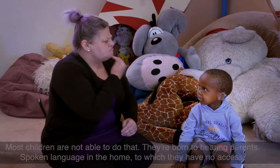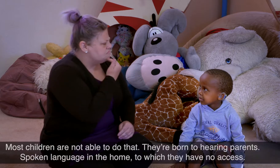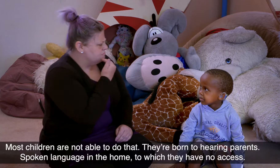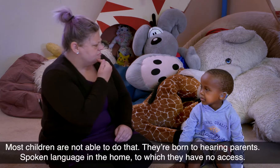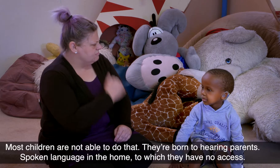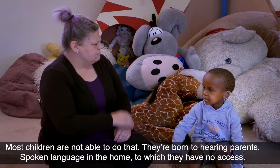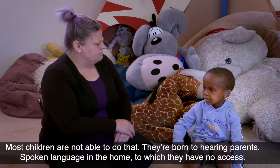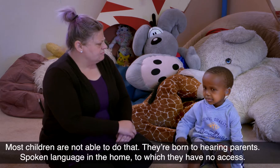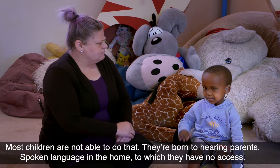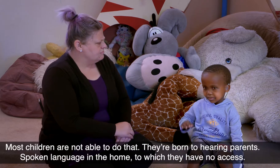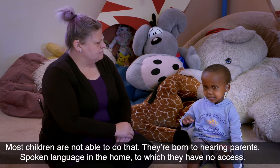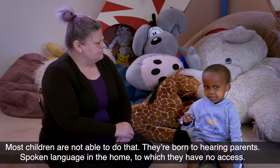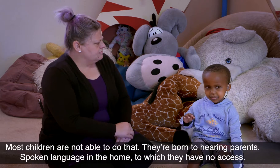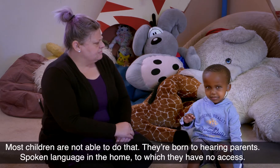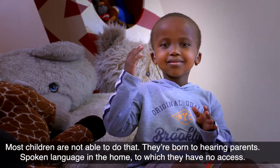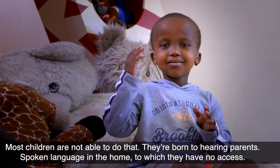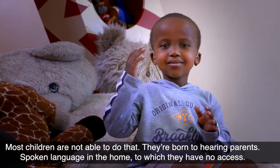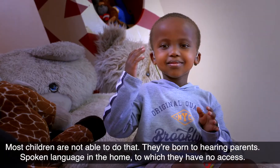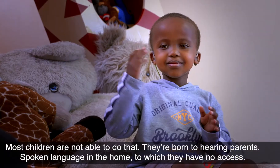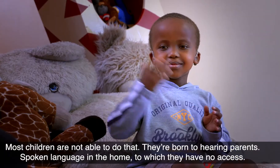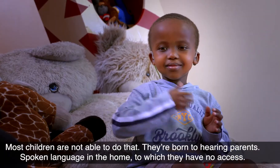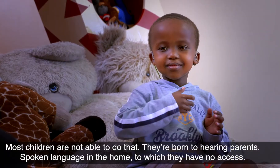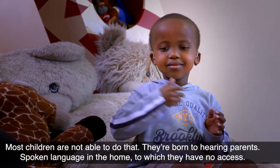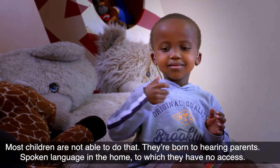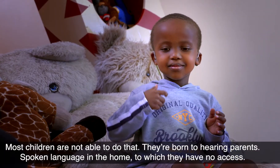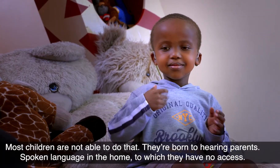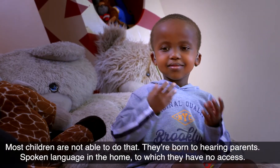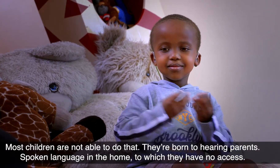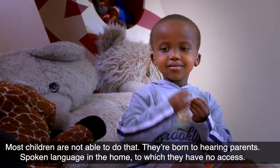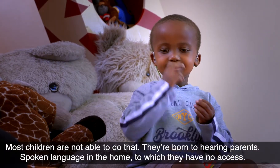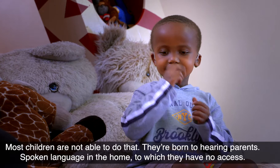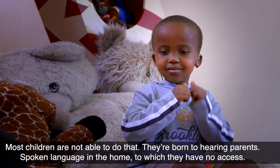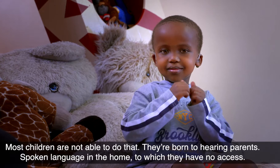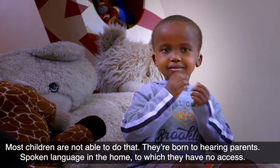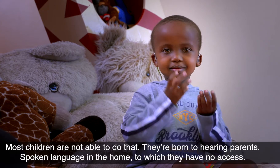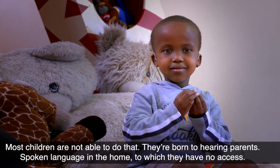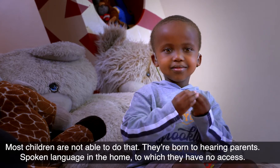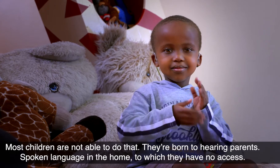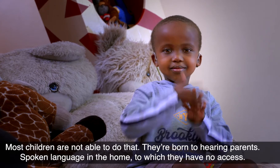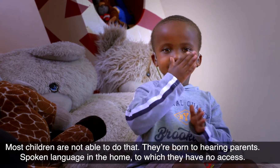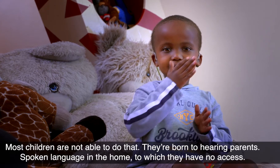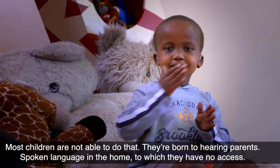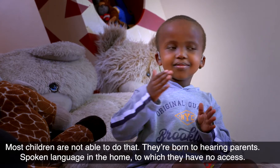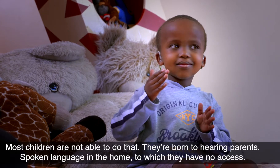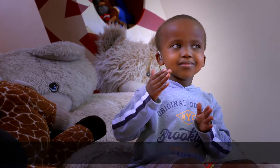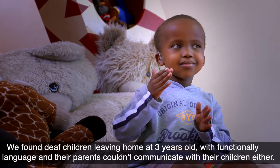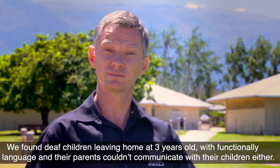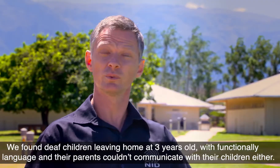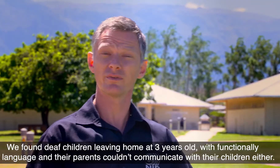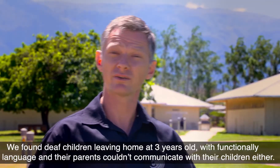Most children are not able to do that. They're born to hearing parents, spoken language in the home to which they have no access. We found